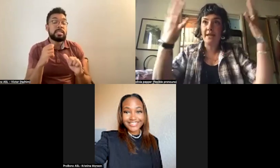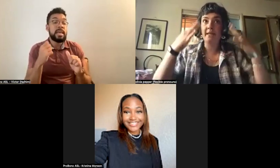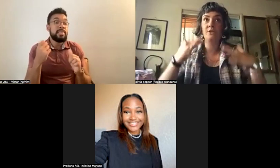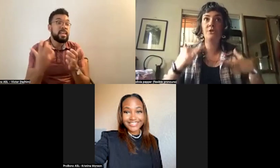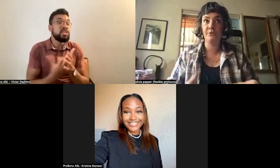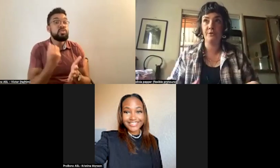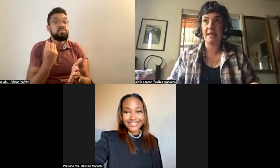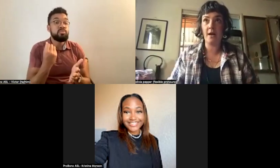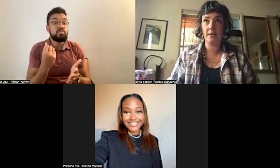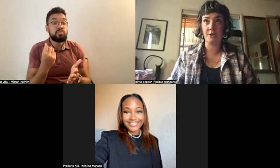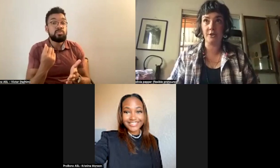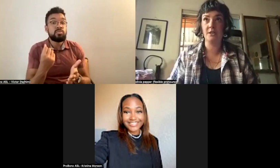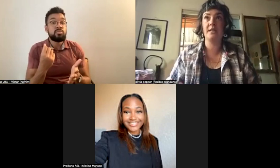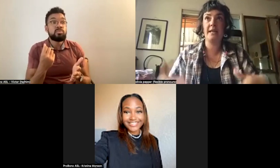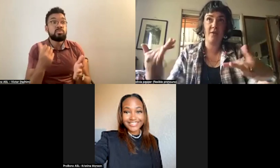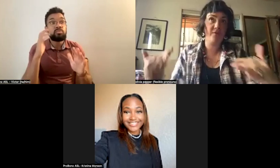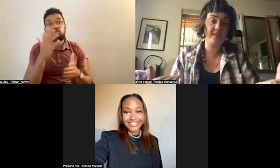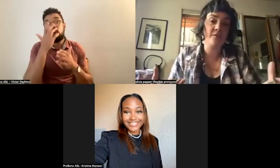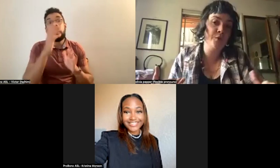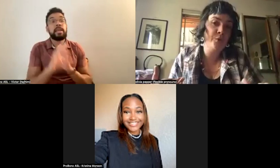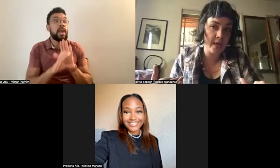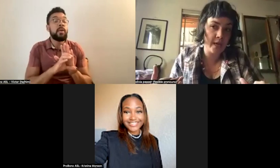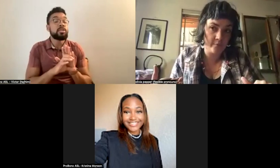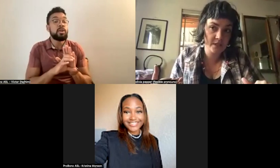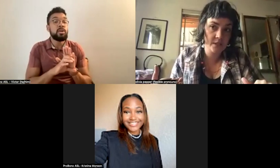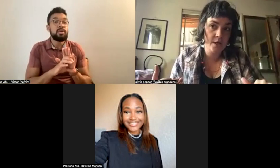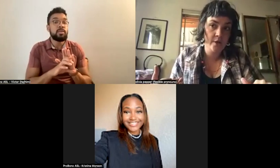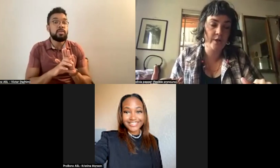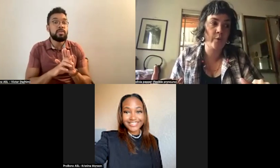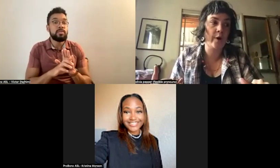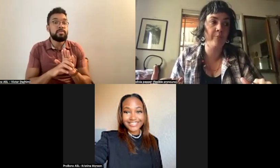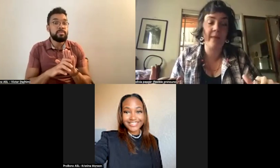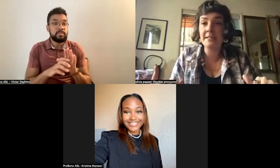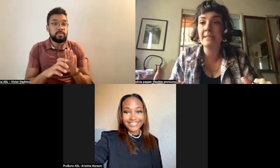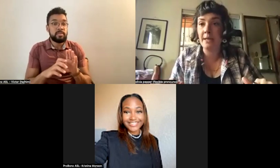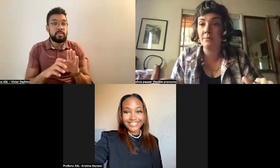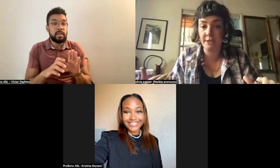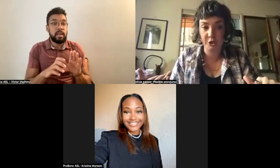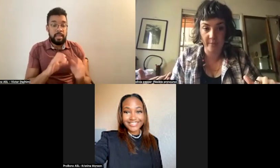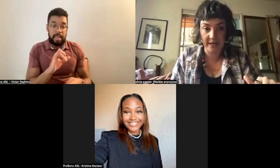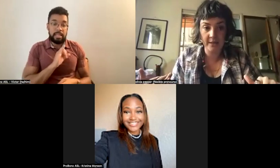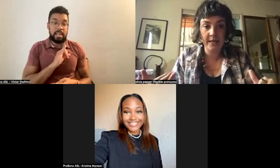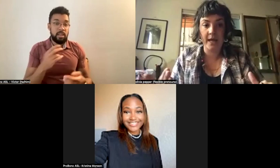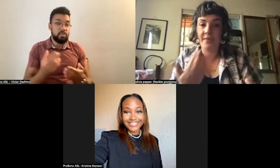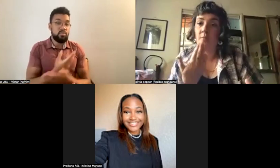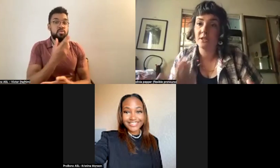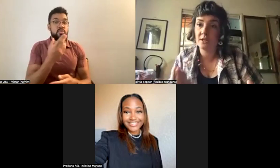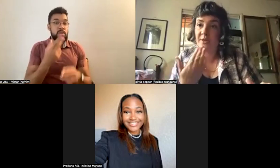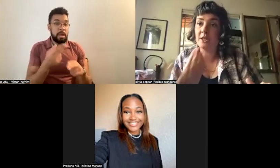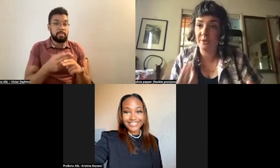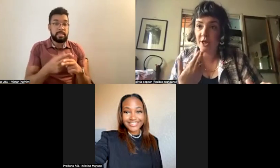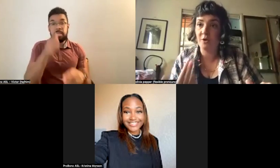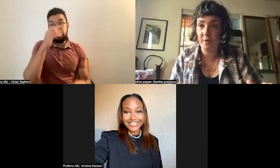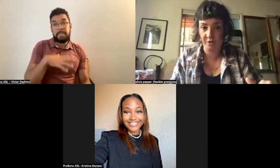get into these characters. They gave themselves new names, which were men's names in German, and they would